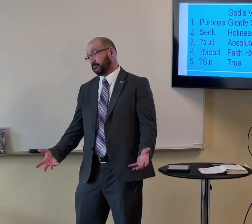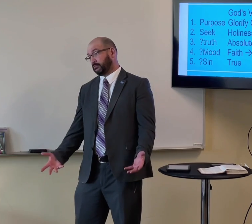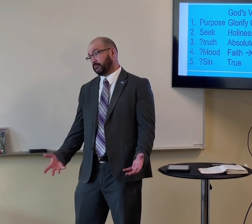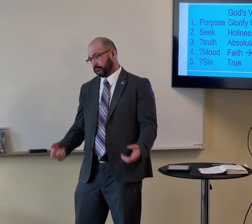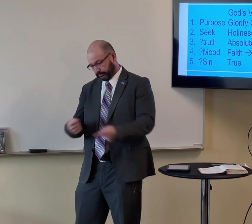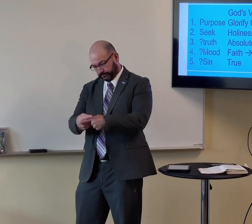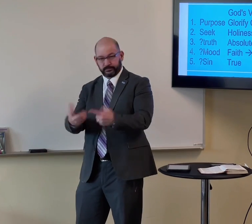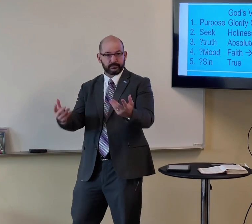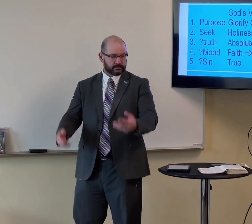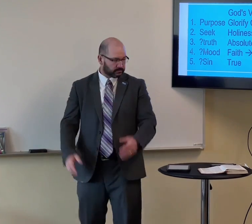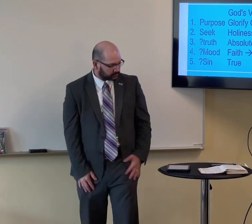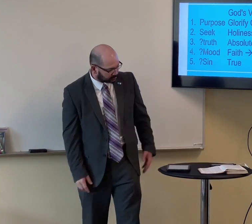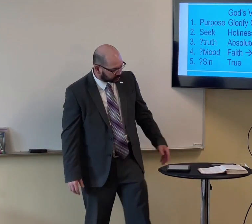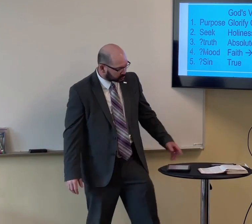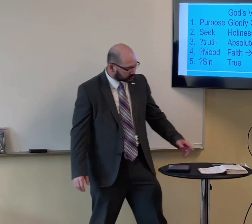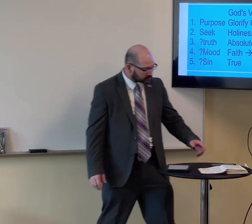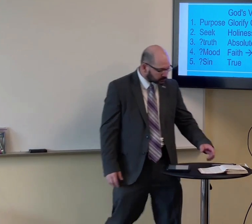Hmm. There's a conflict there.